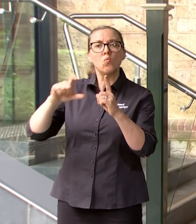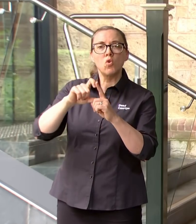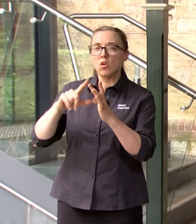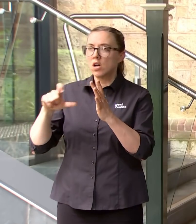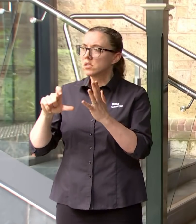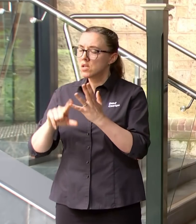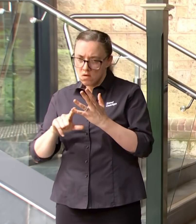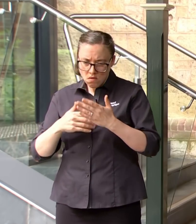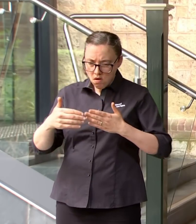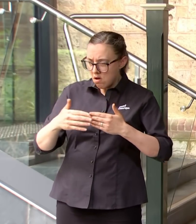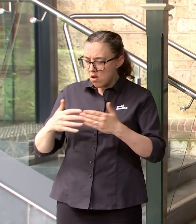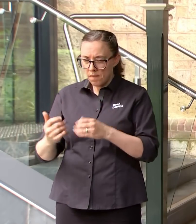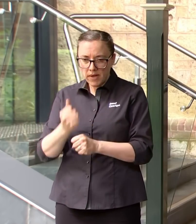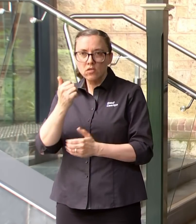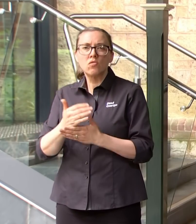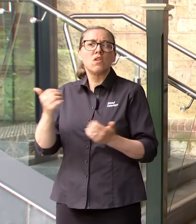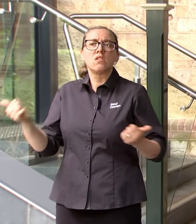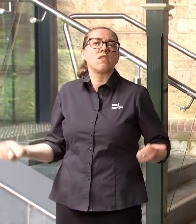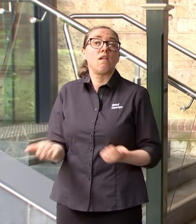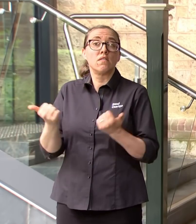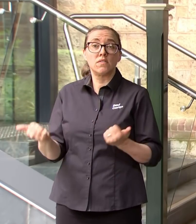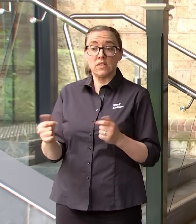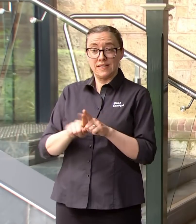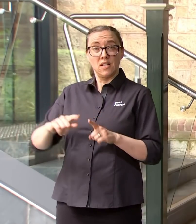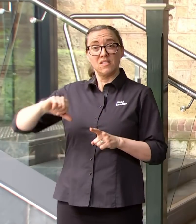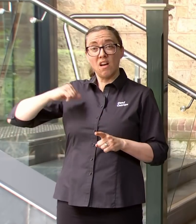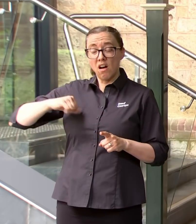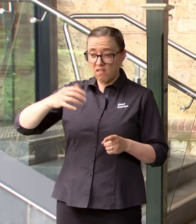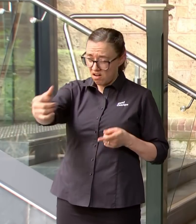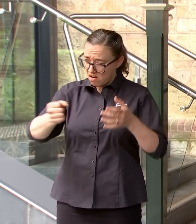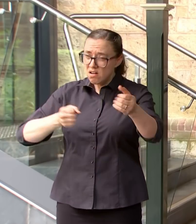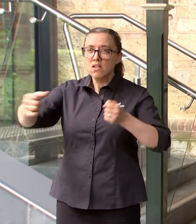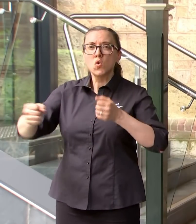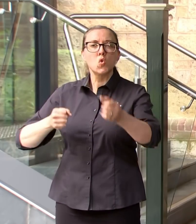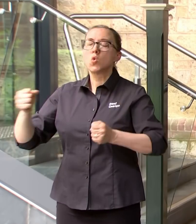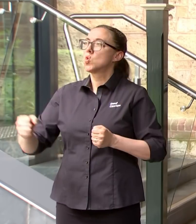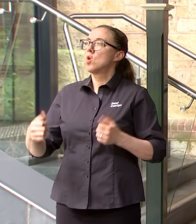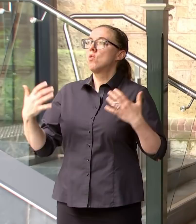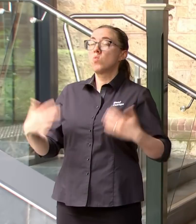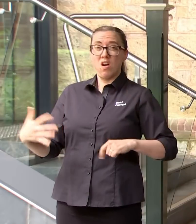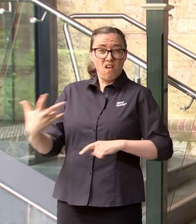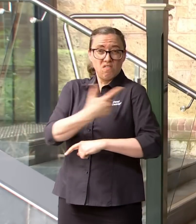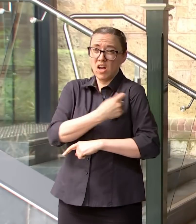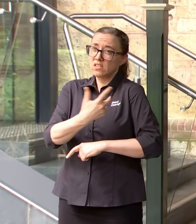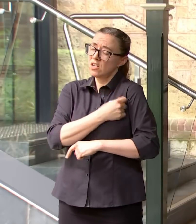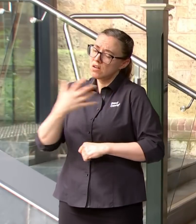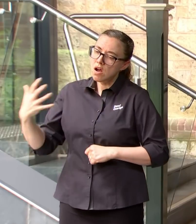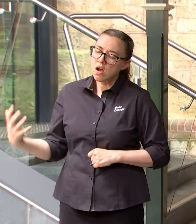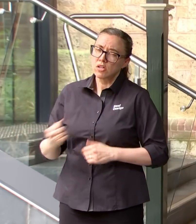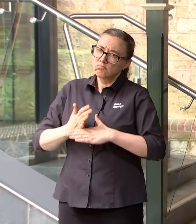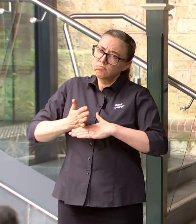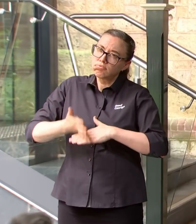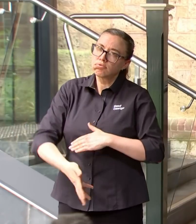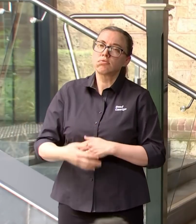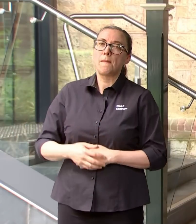for non-COVID patients but also their workforce to help us with the mighty task of vaccination which is in front of us at the moment. How do